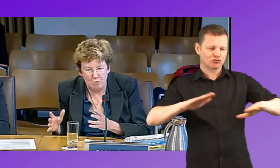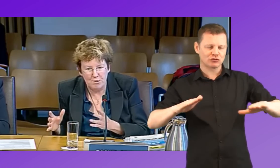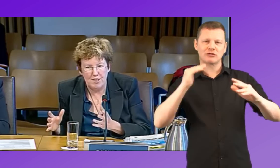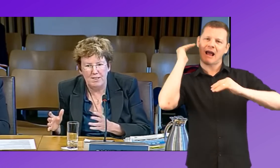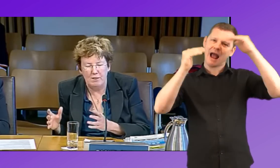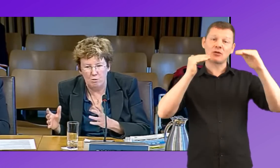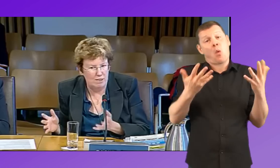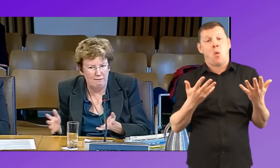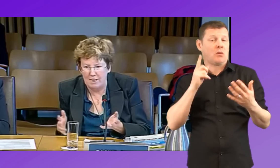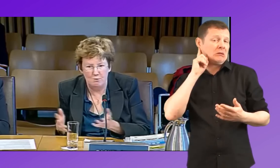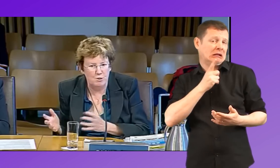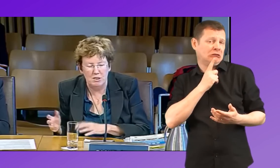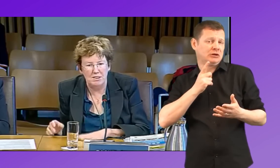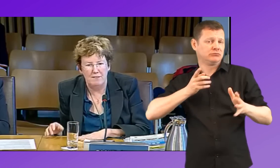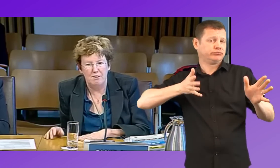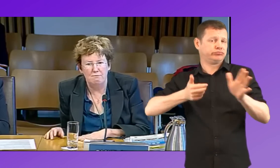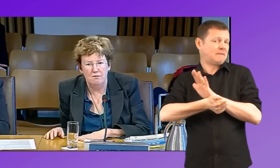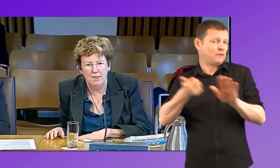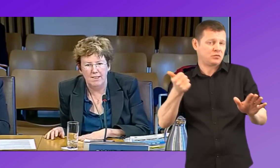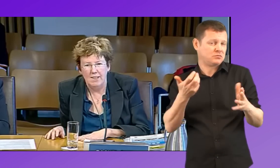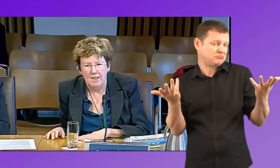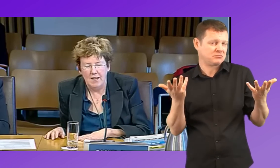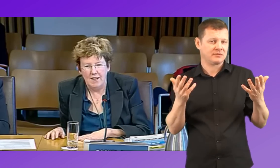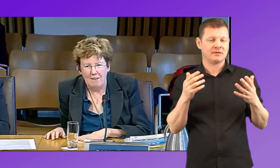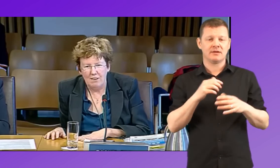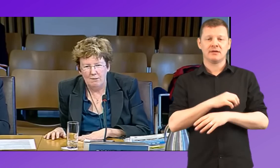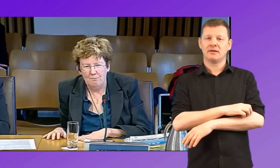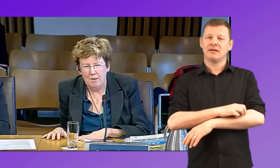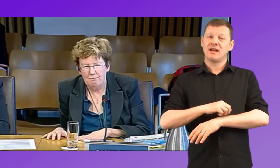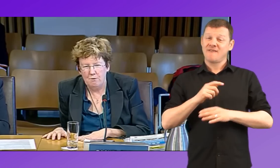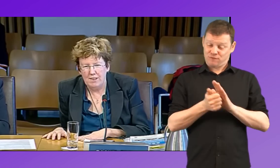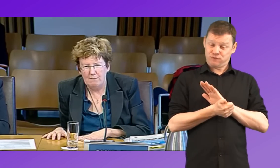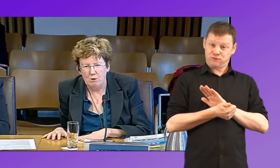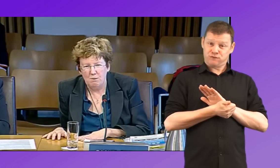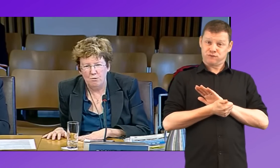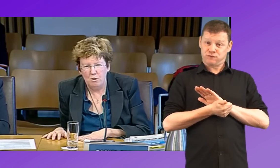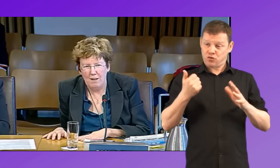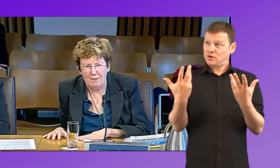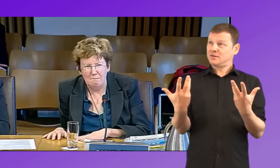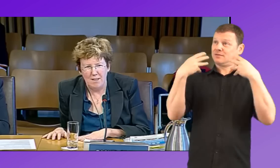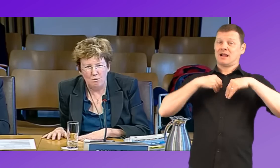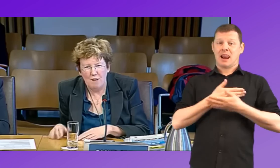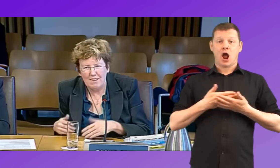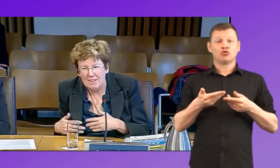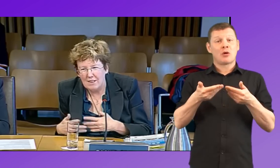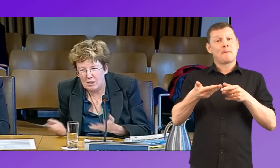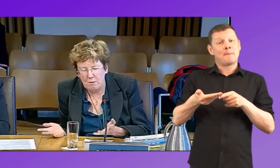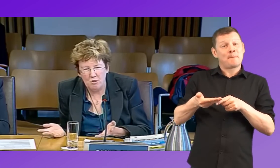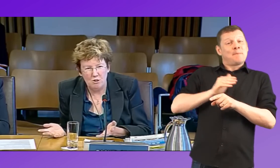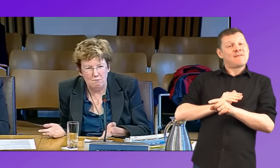adults signing or hearing adults who can sign very fluently. Having a fluent language before you have an implant or having exposure to